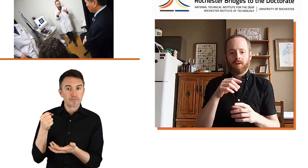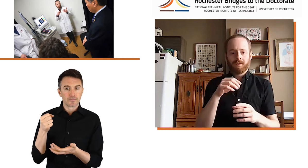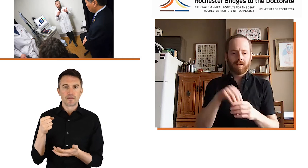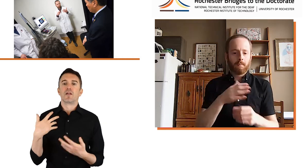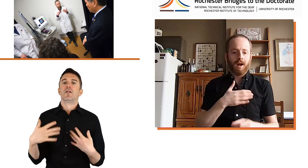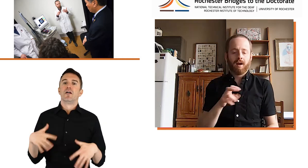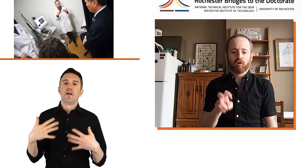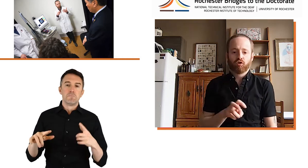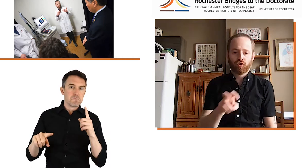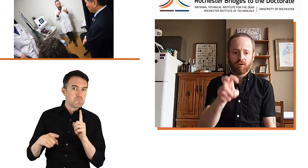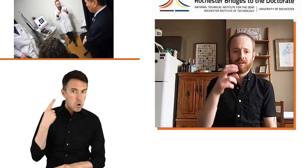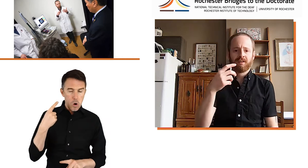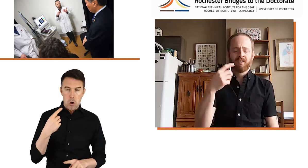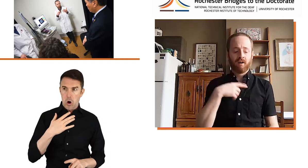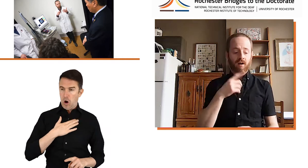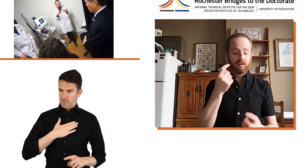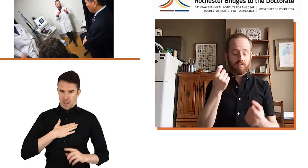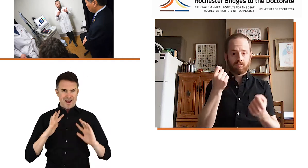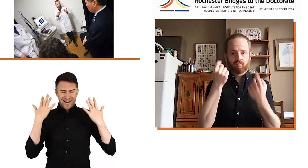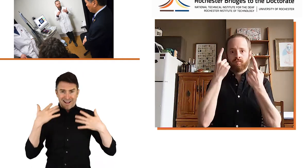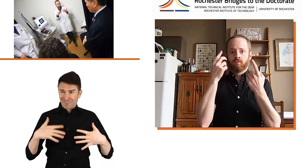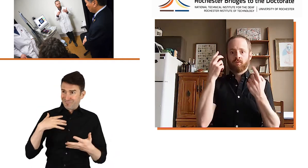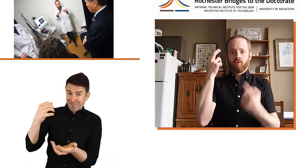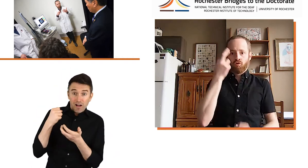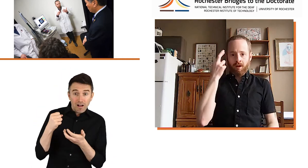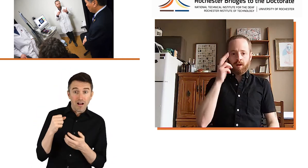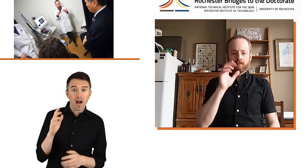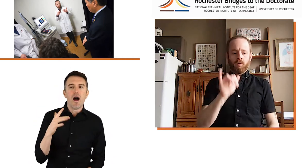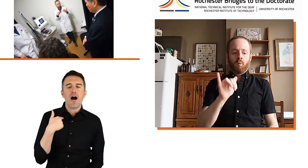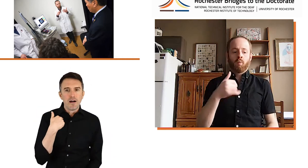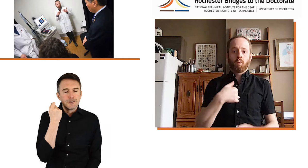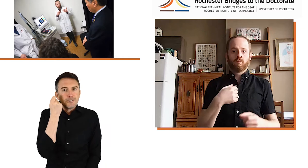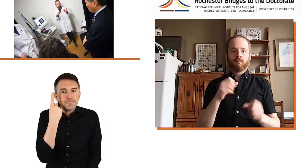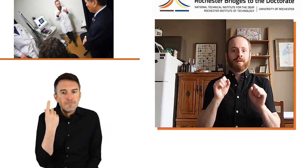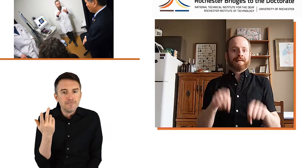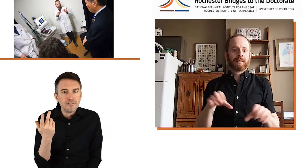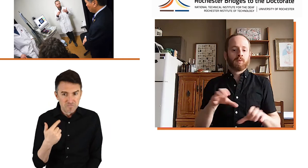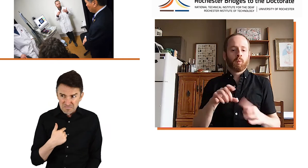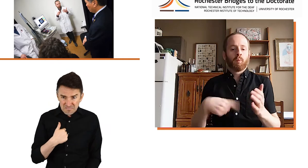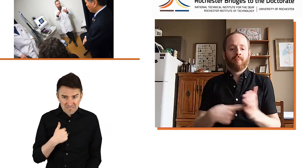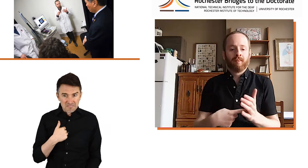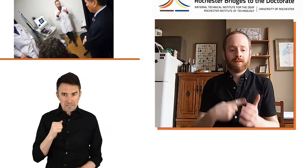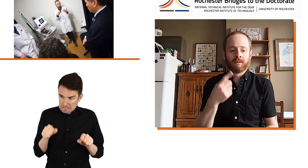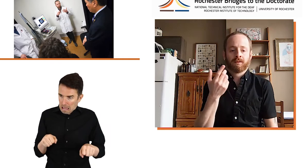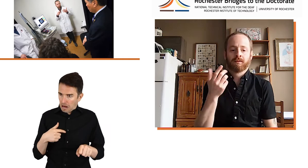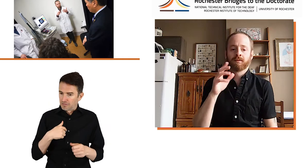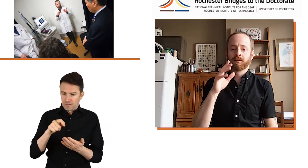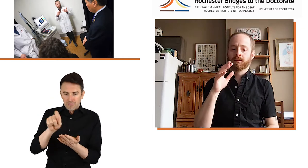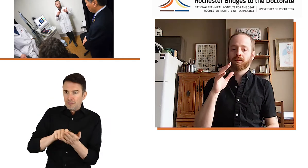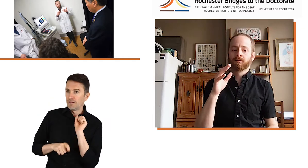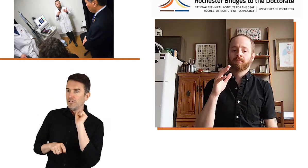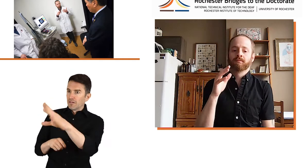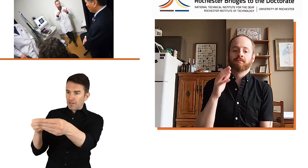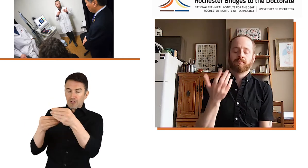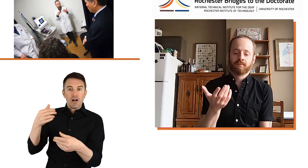and that was another very important moment in my journey, where I really understood and realized that I could do this.